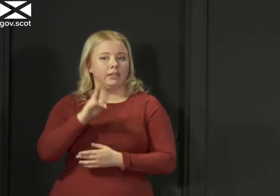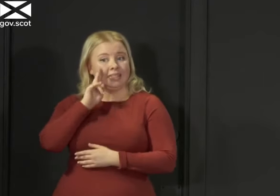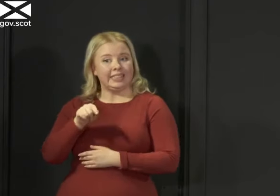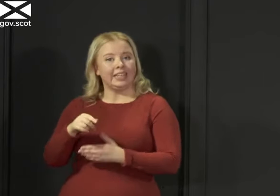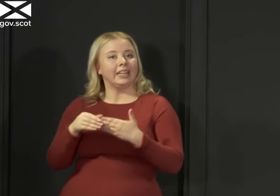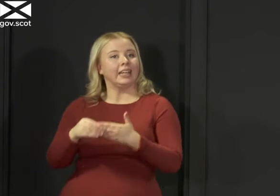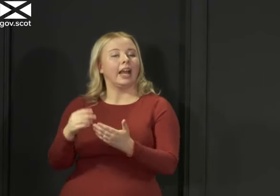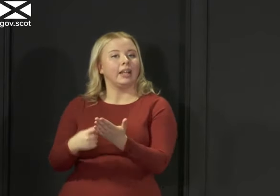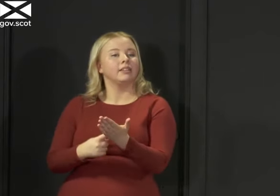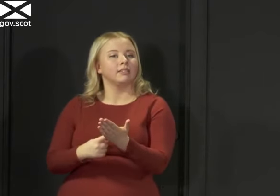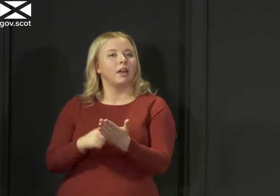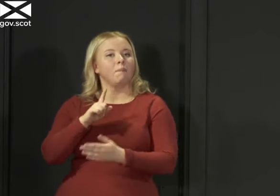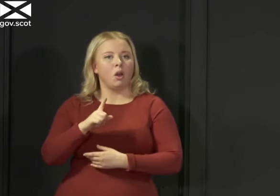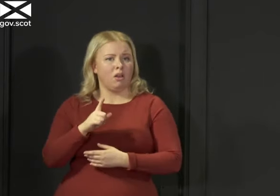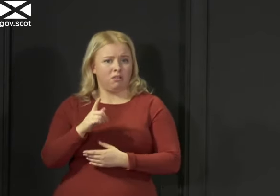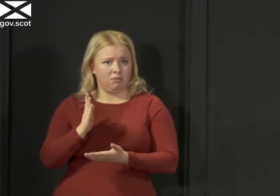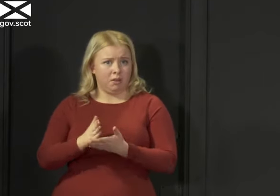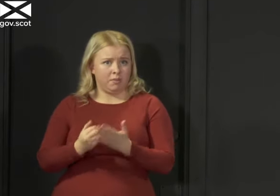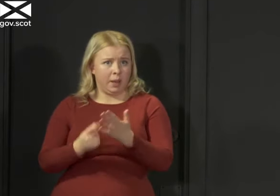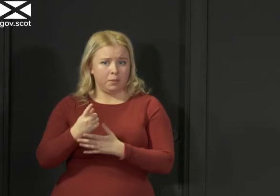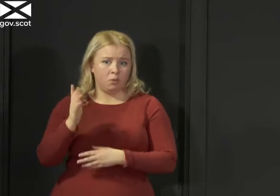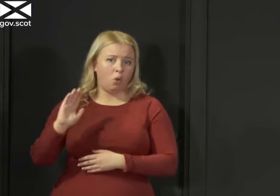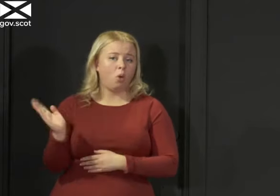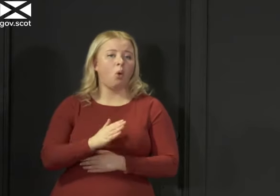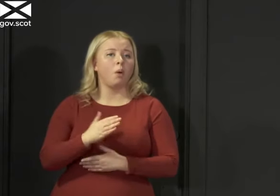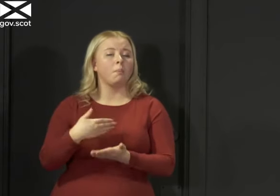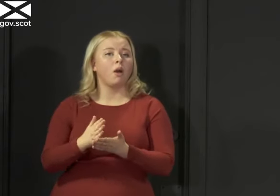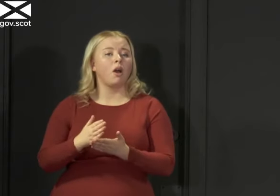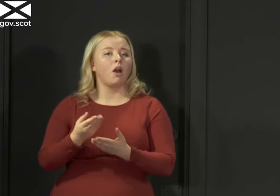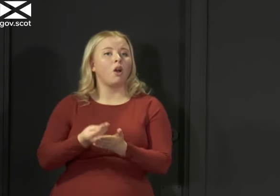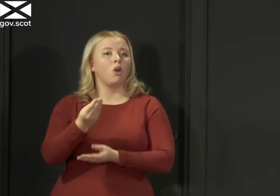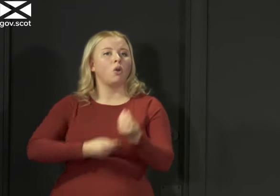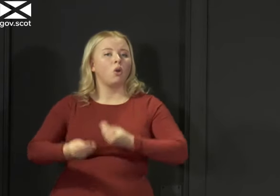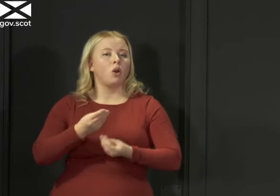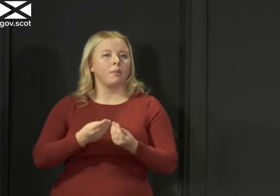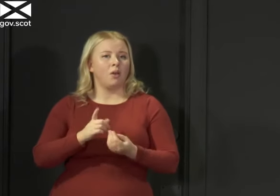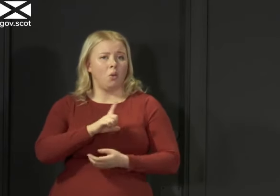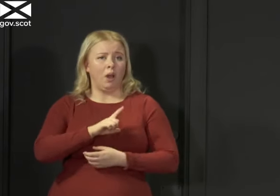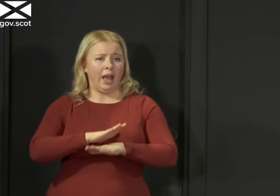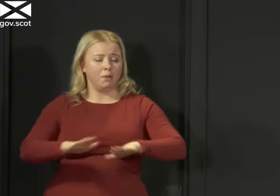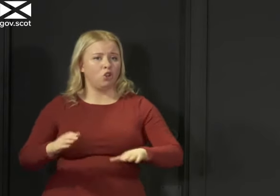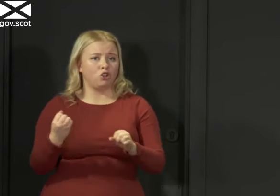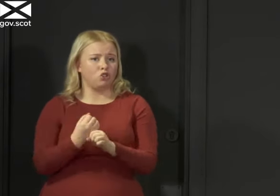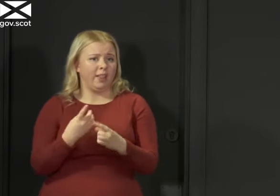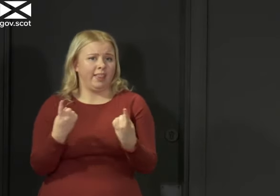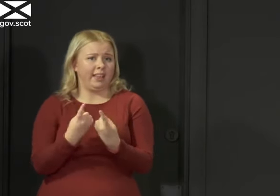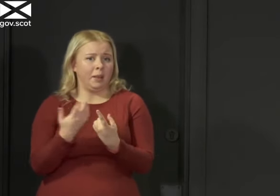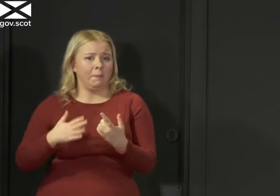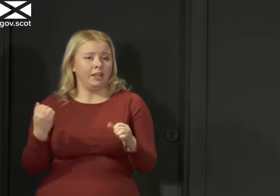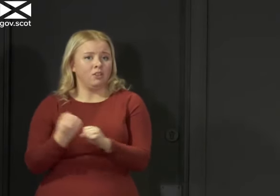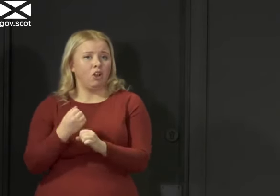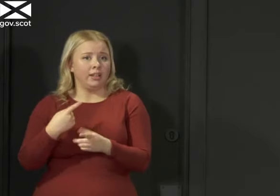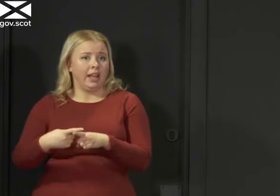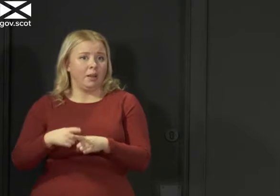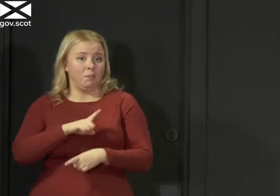guidance but we're doing that with all sectors of the economy why why am I not doing certain things that have been done in England because my